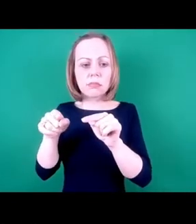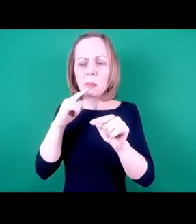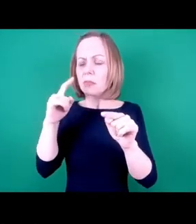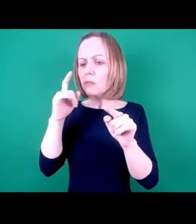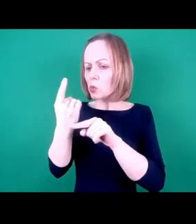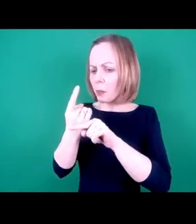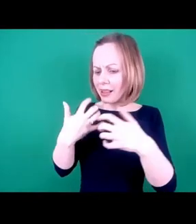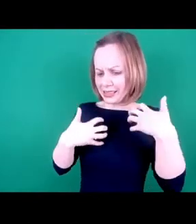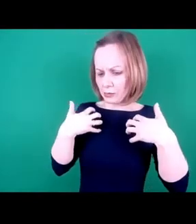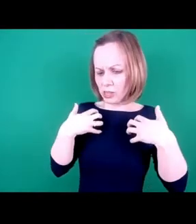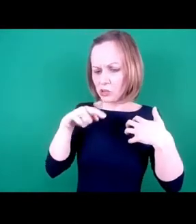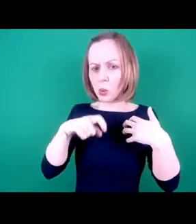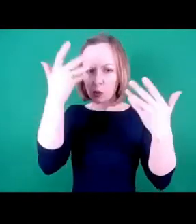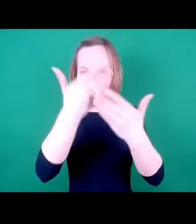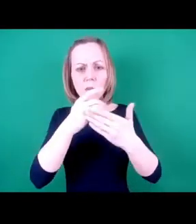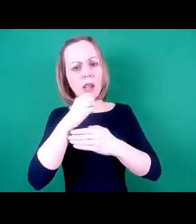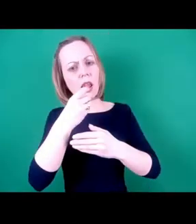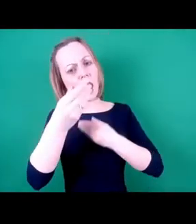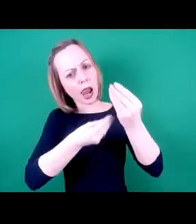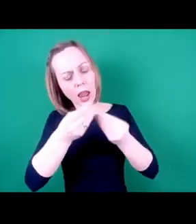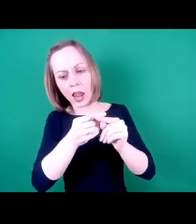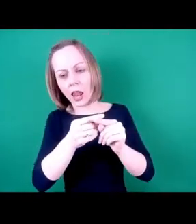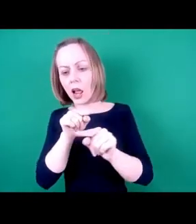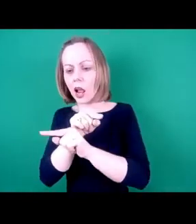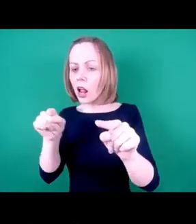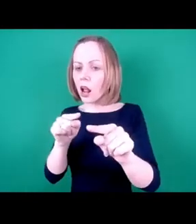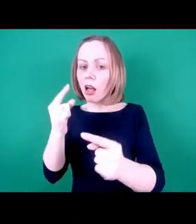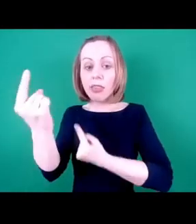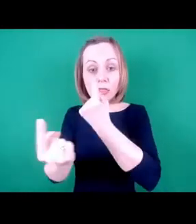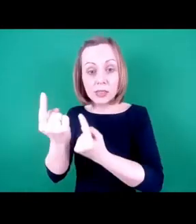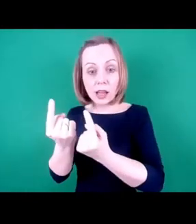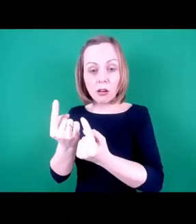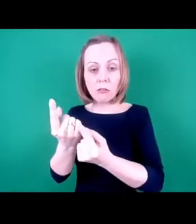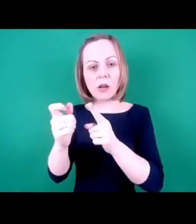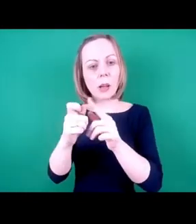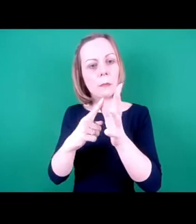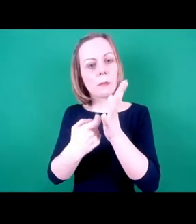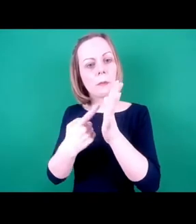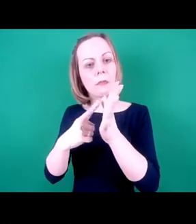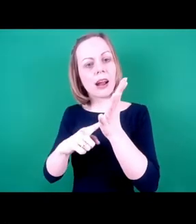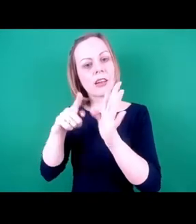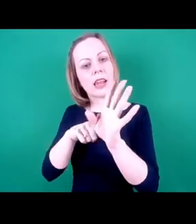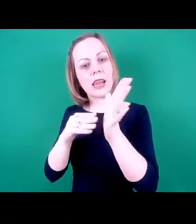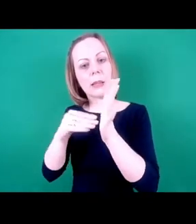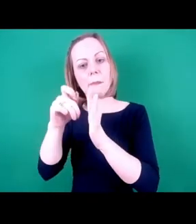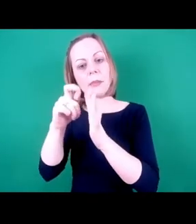thing. And they're Paralympian athletes and they didn't see what they did